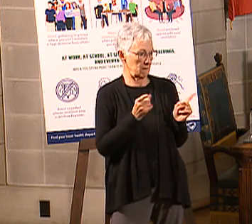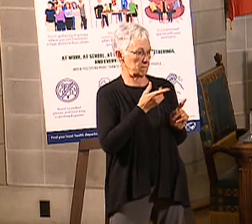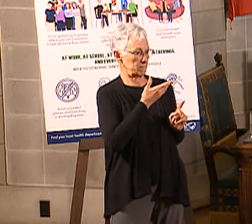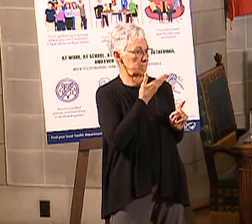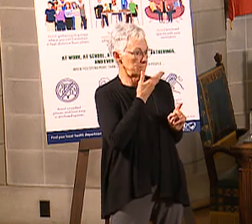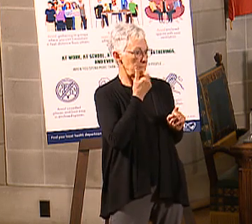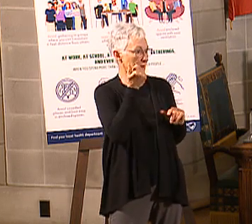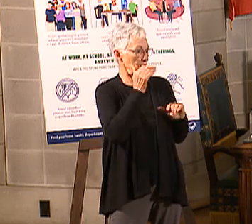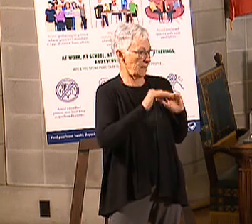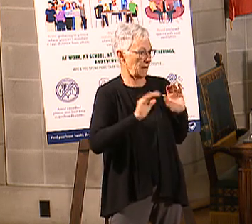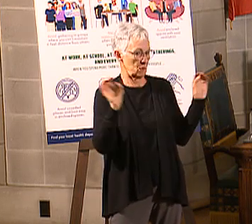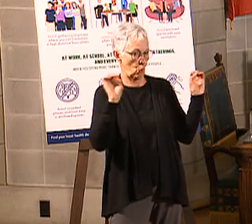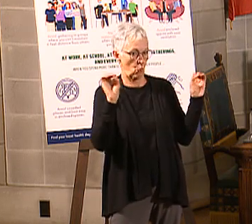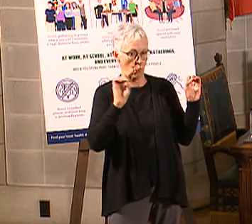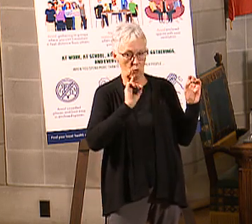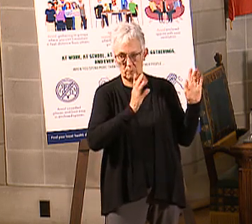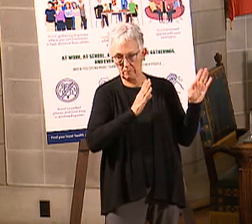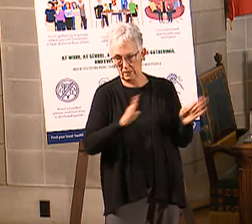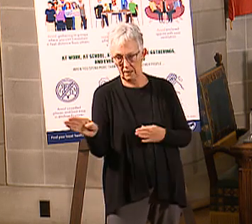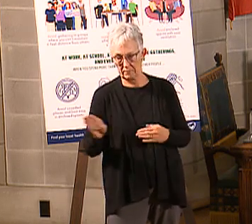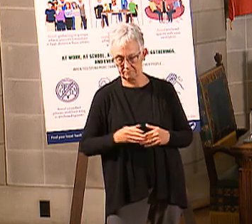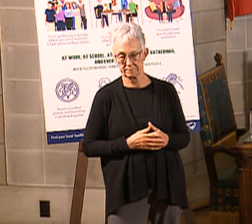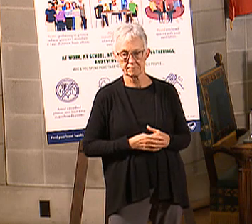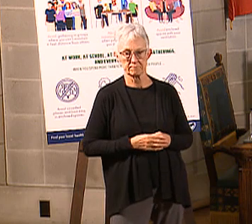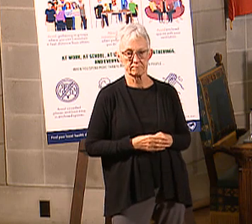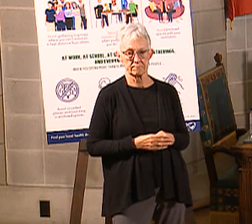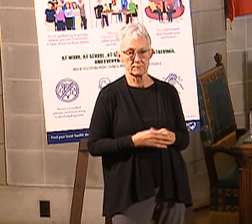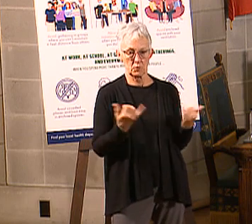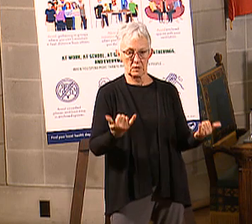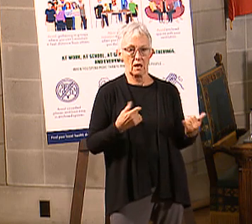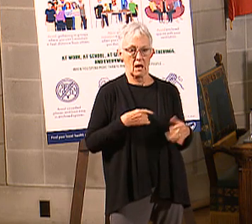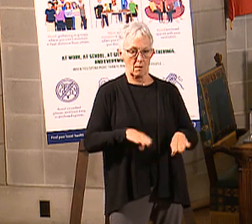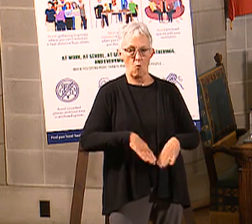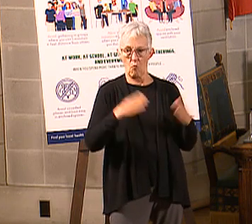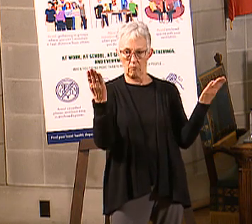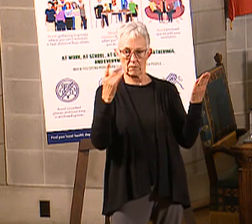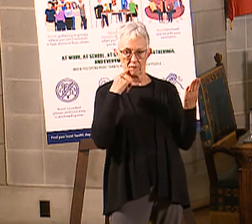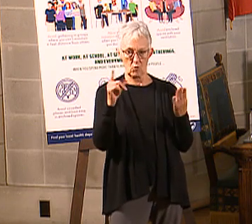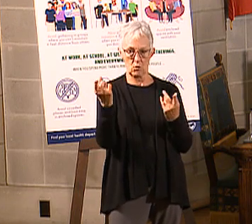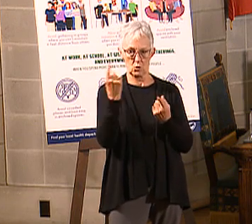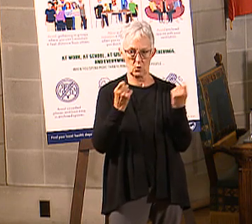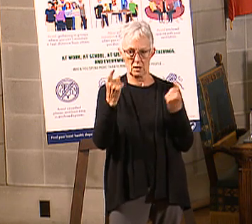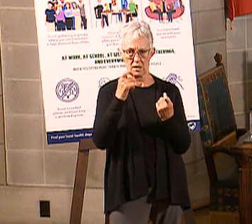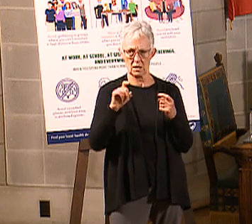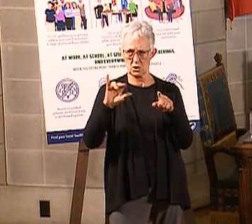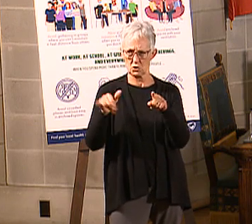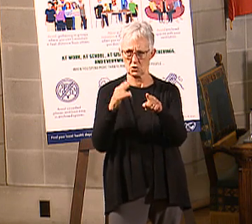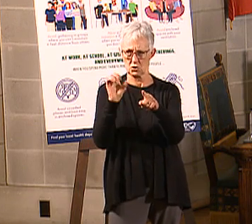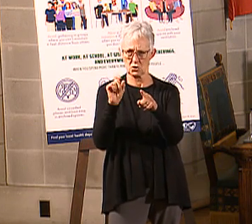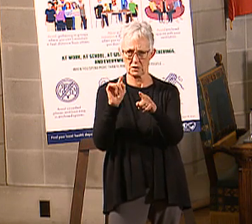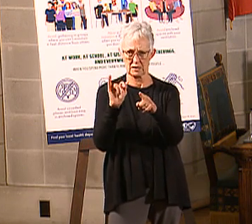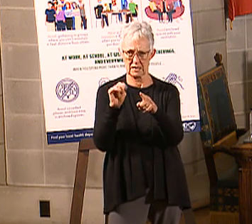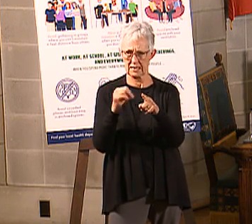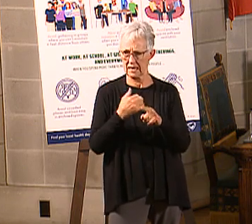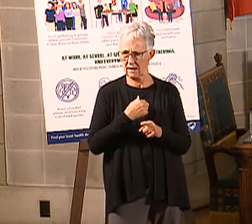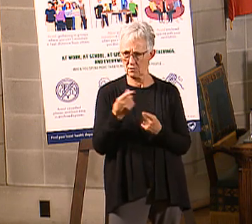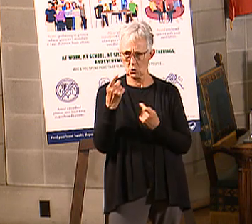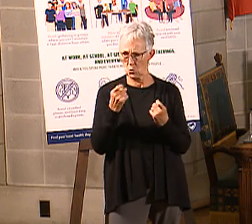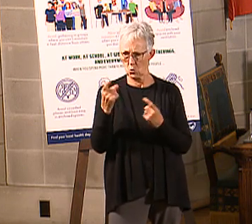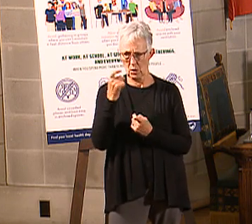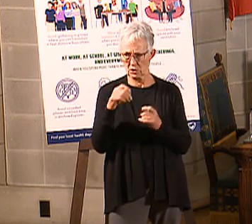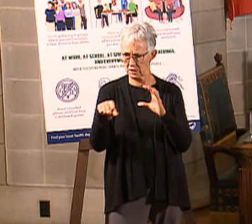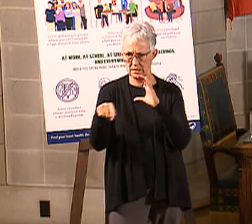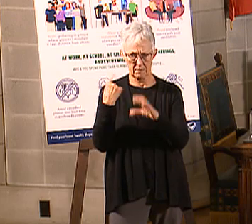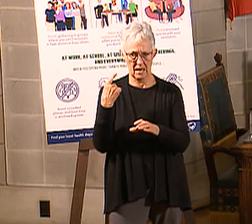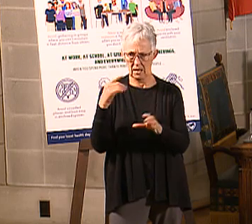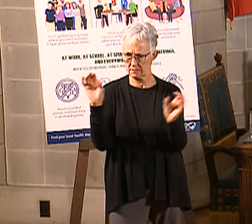to be here. With that, I'm going to go ahead and open up to questions. Justin, do we have any that we're sending ahead of time? Taylor, do have any? No